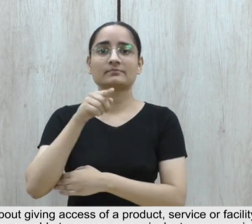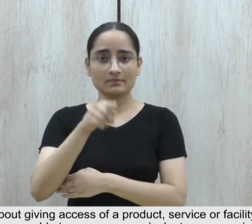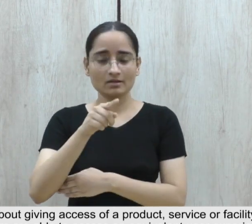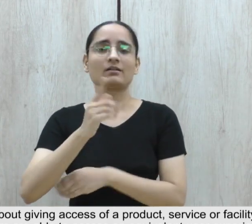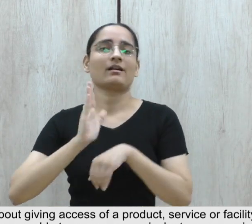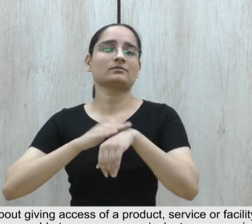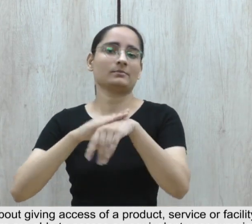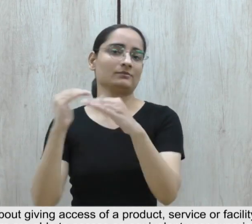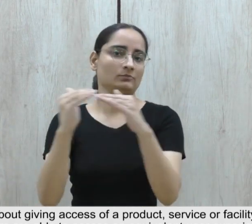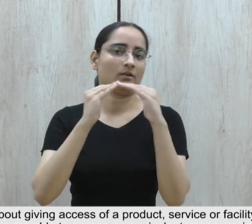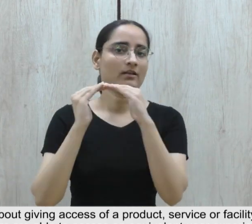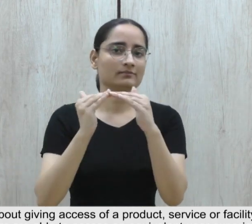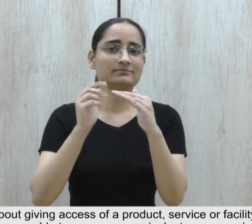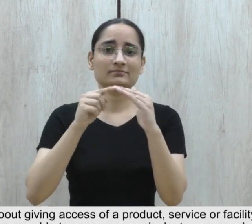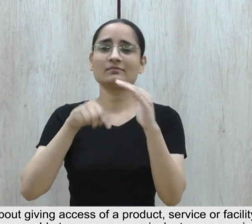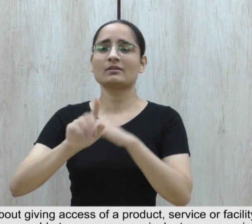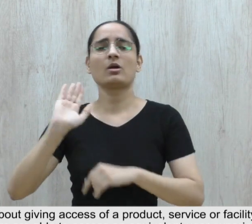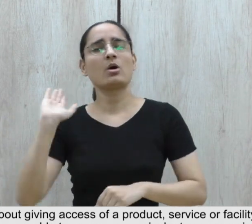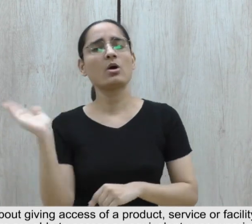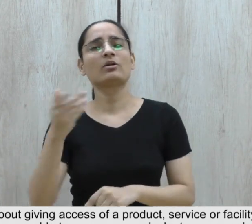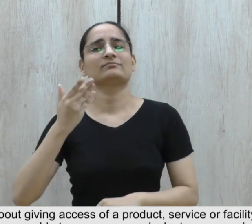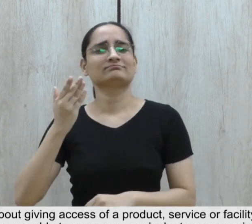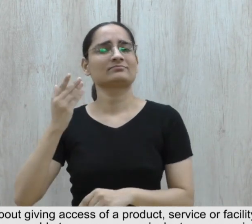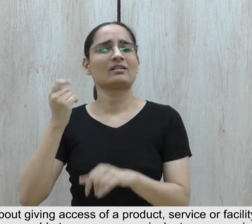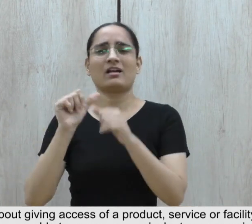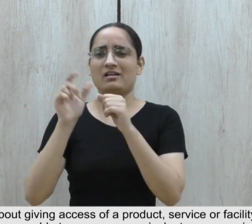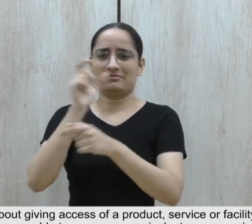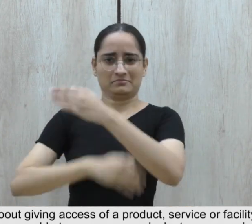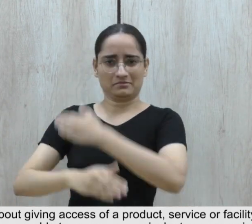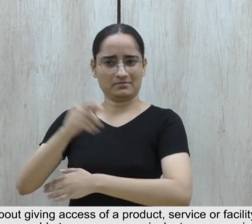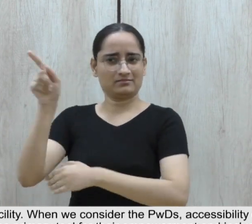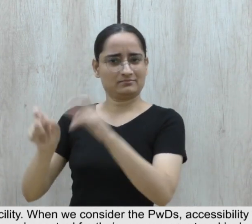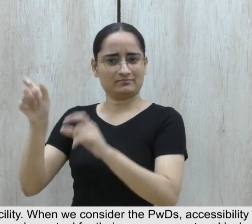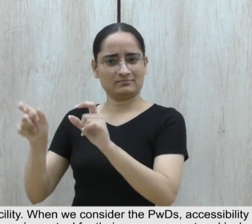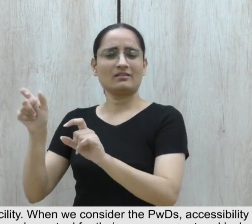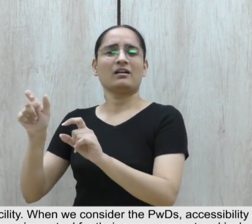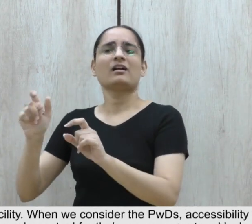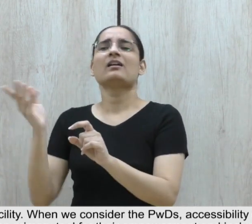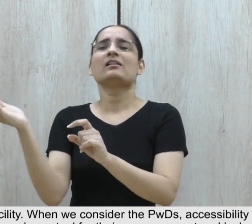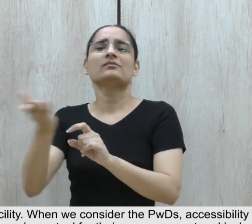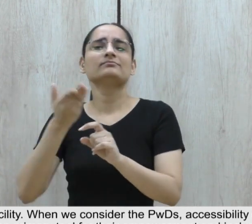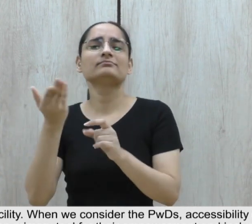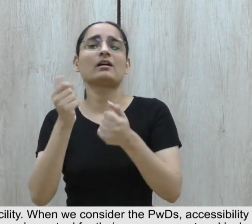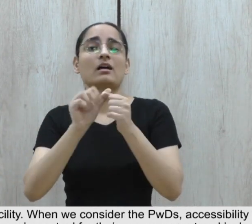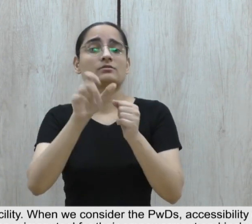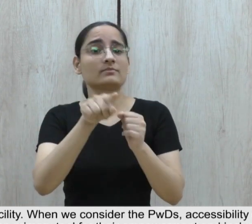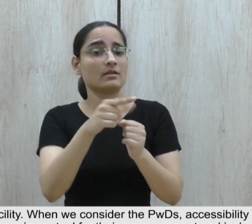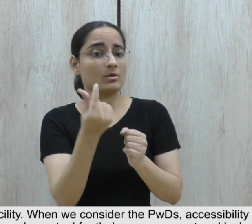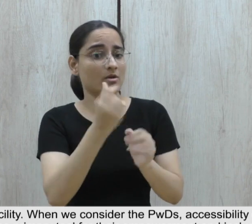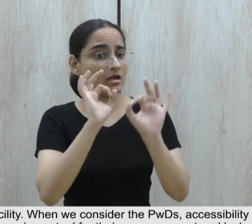users are able to access an equivalent user experience when they encounter a product, service, or facility. Like when we